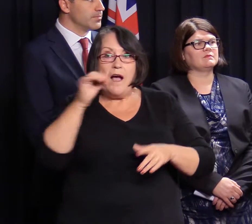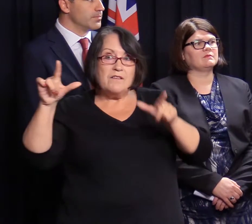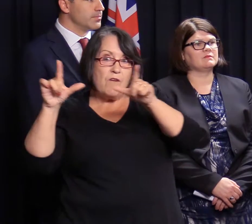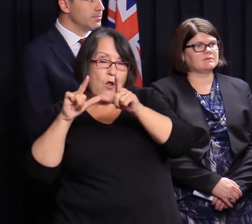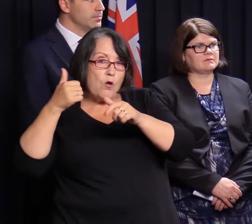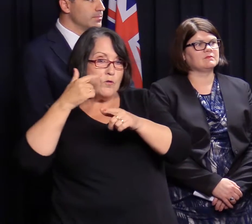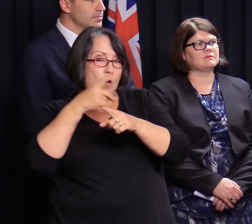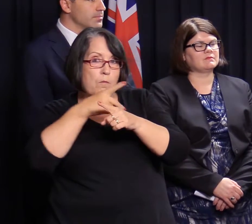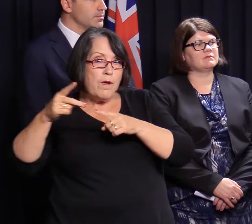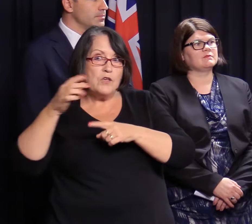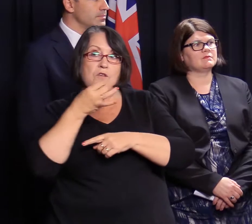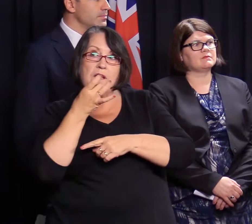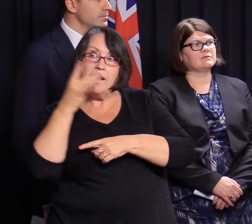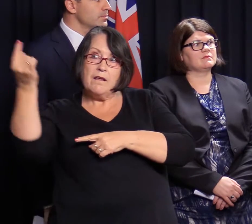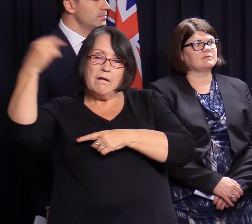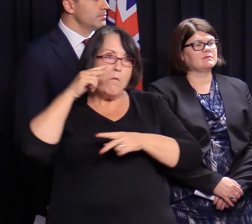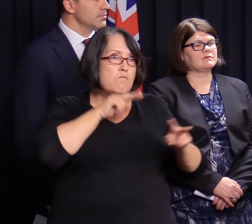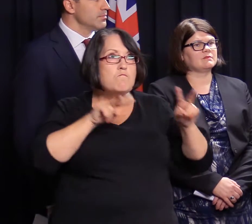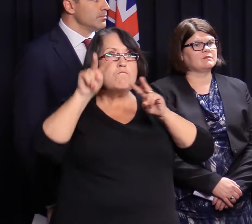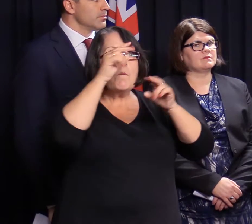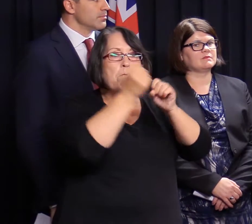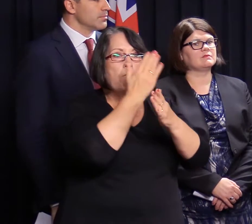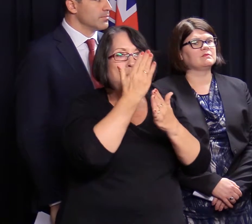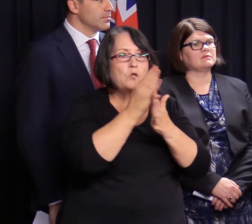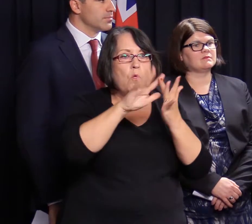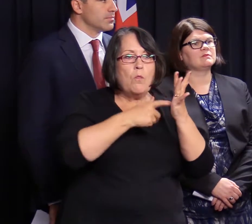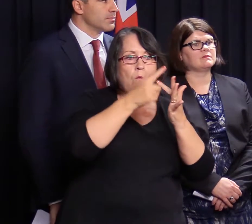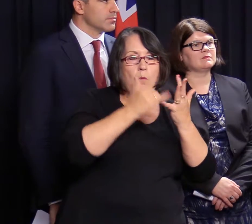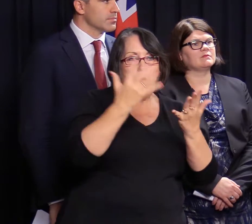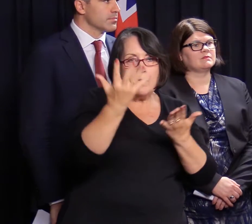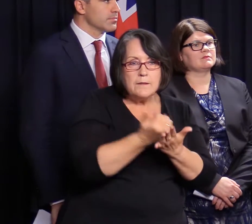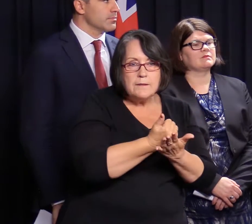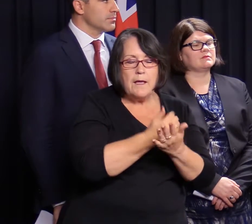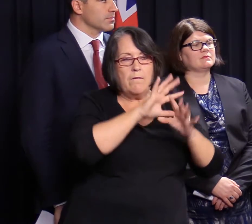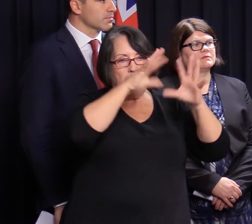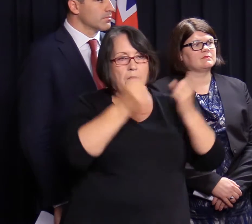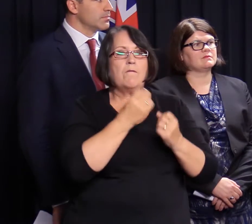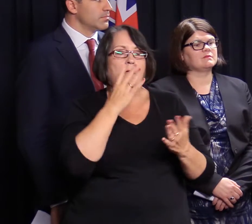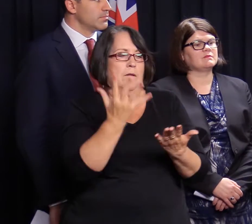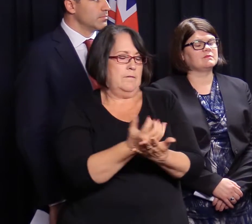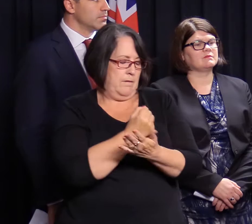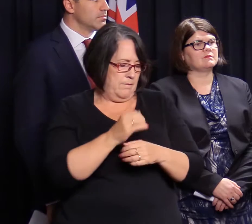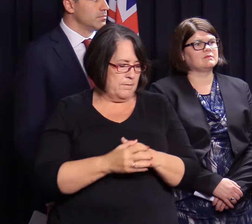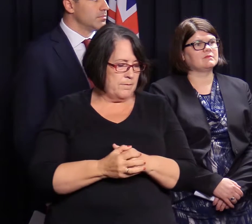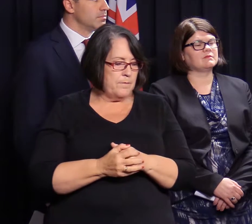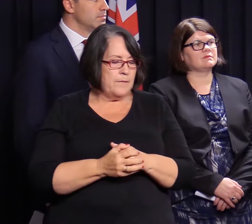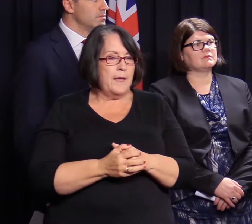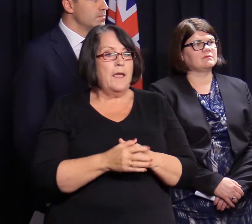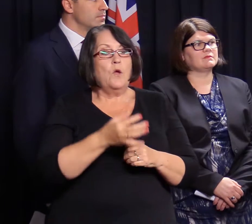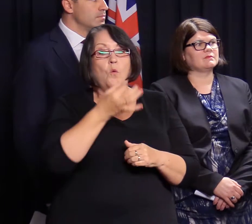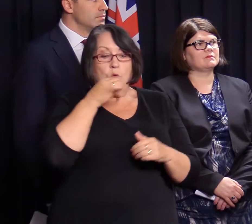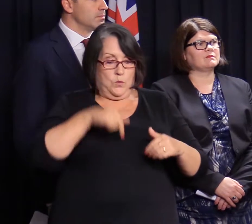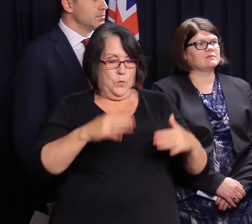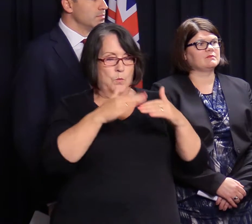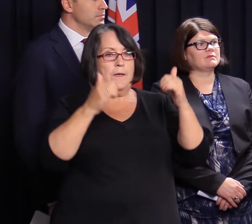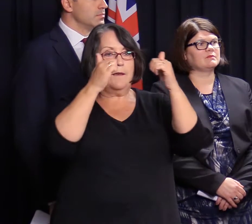electrical contractor in to ensure that your electrics are safe and your appliances are safe. And finally, as we move into the